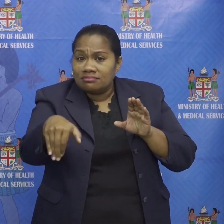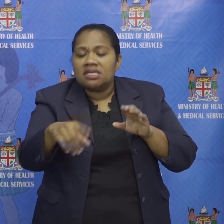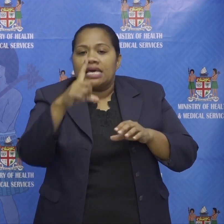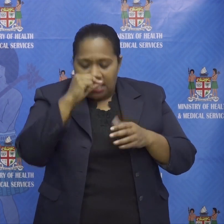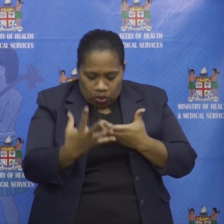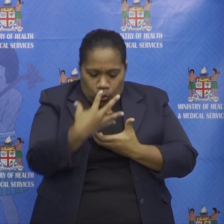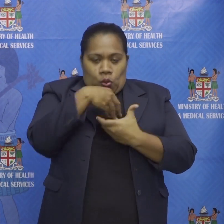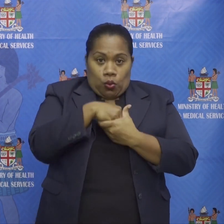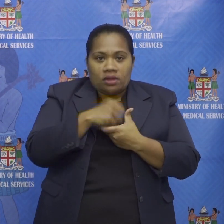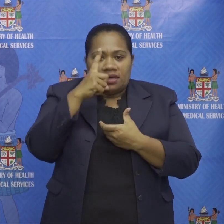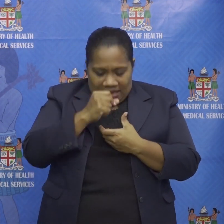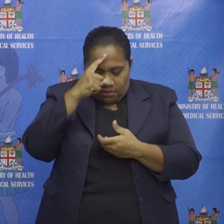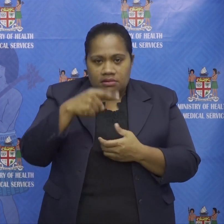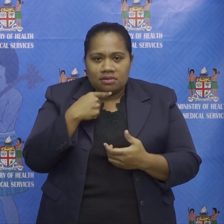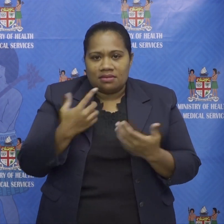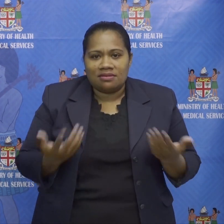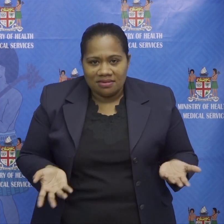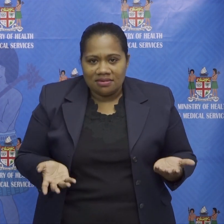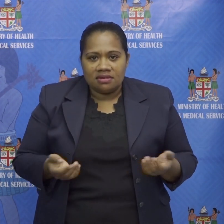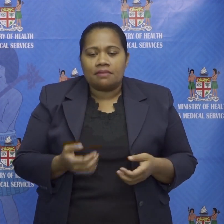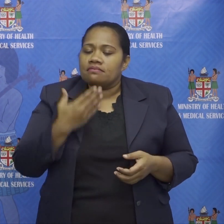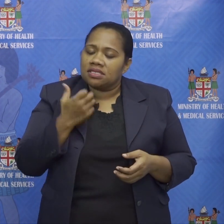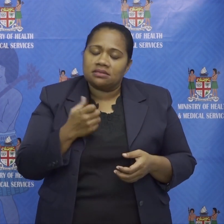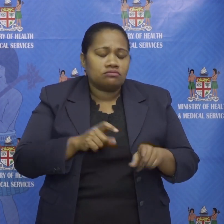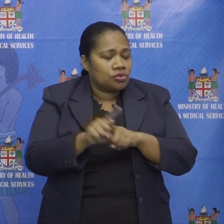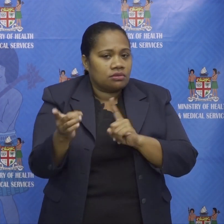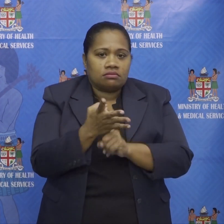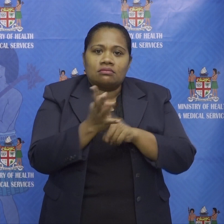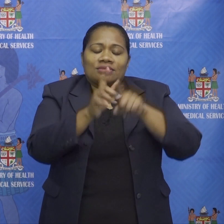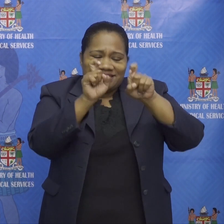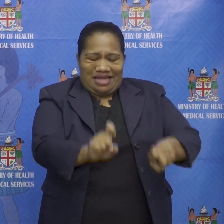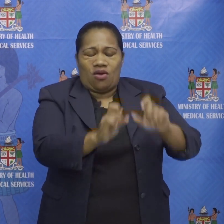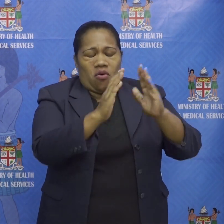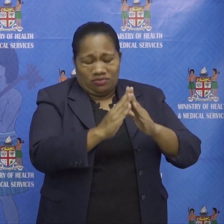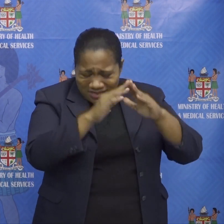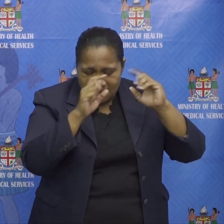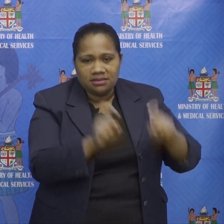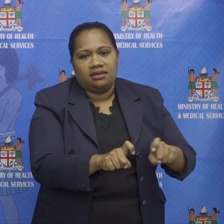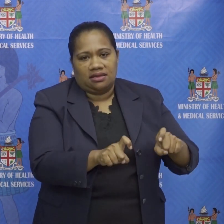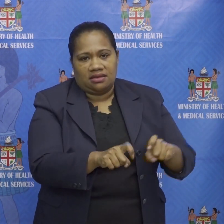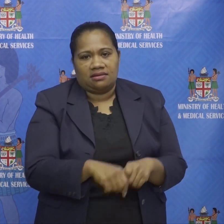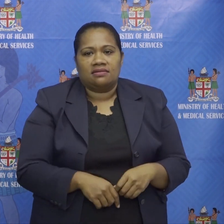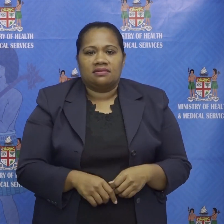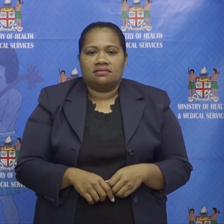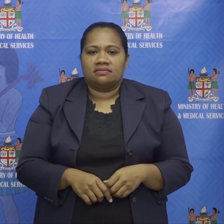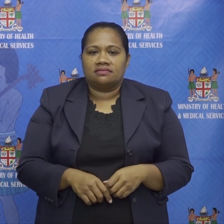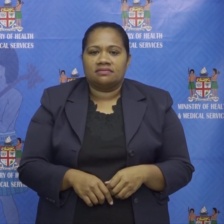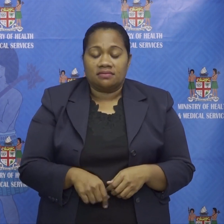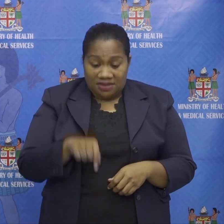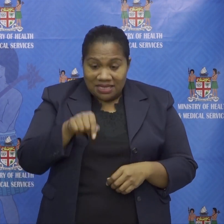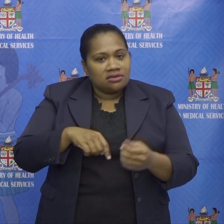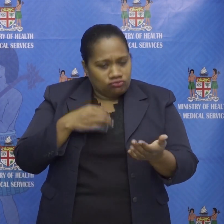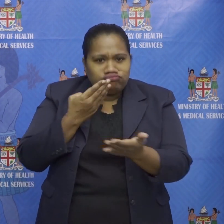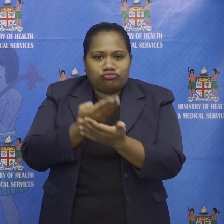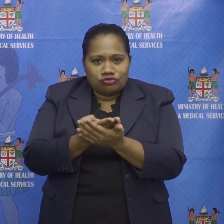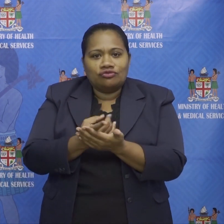don't take the chance most importantly you should stay at home it's the easiest and most foolproof way you can spread again